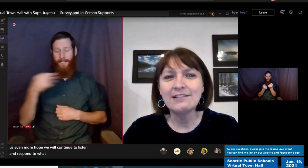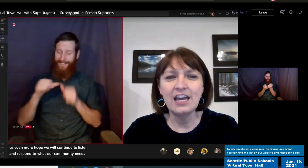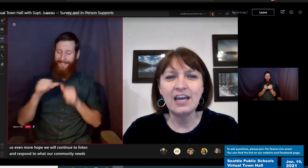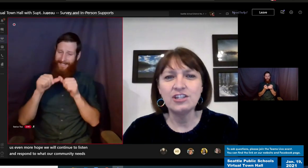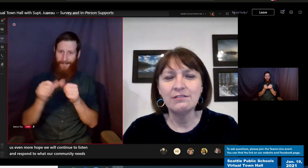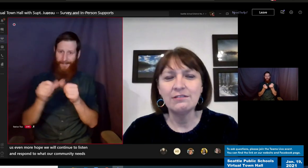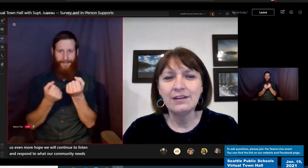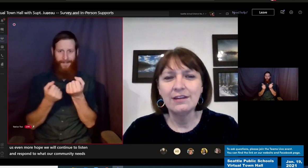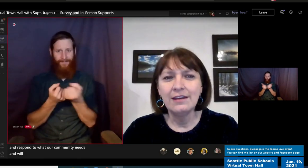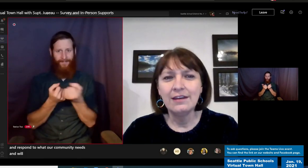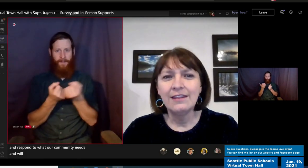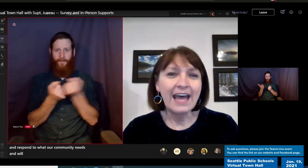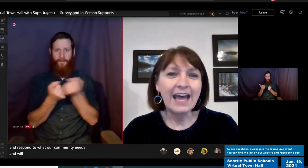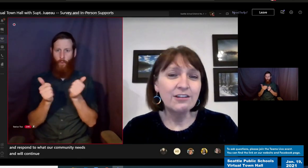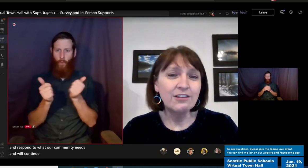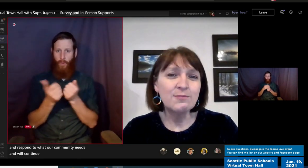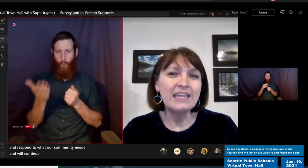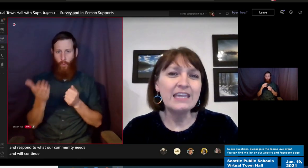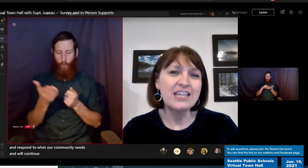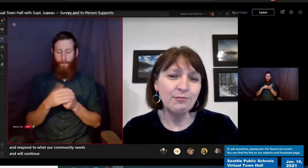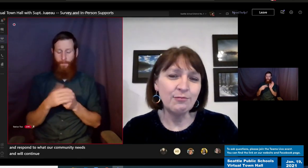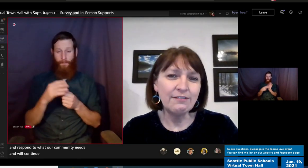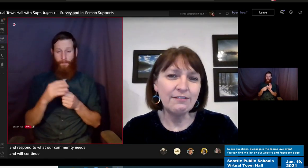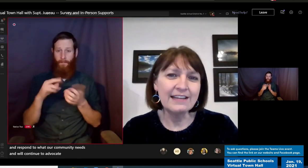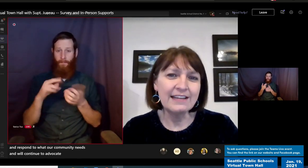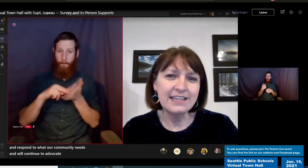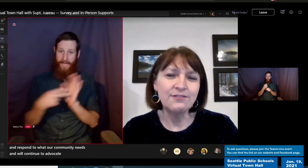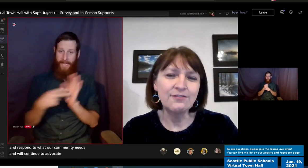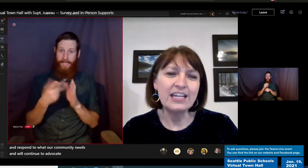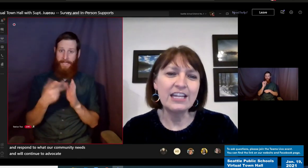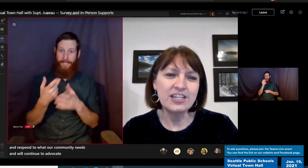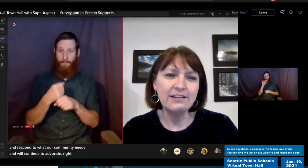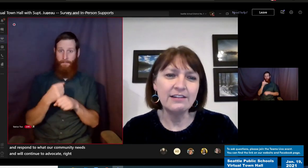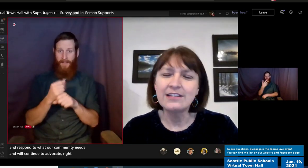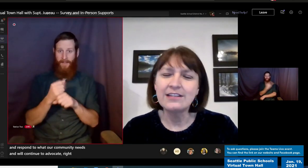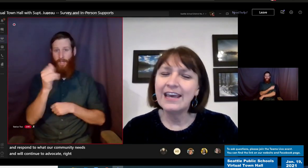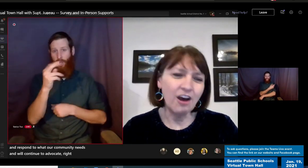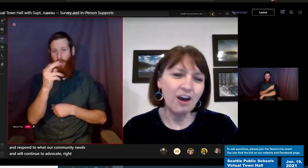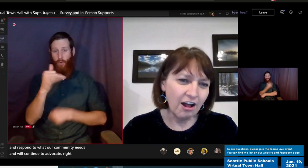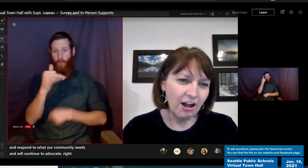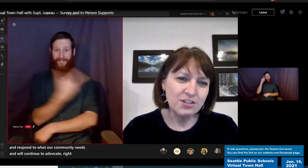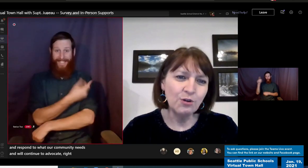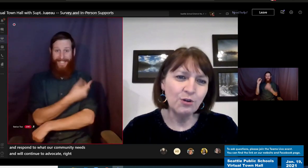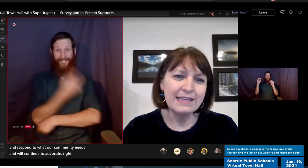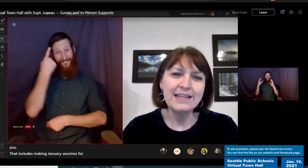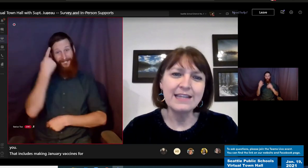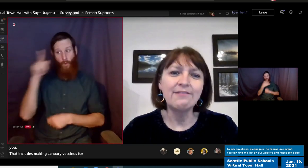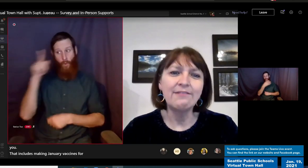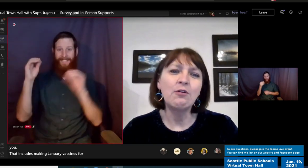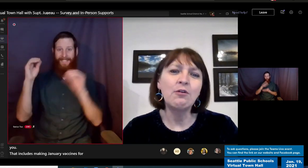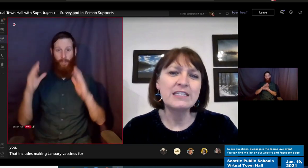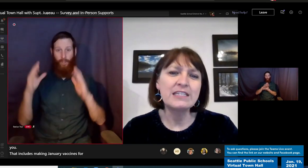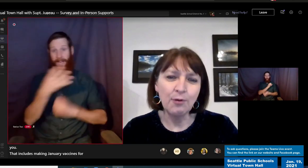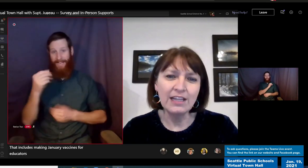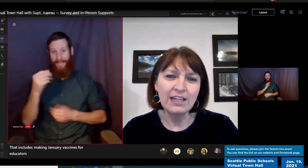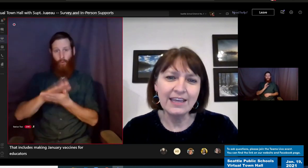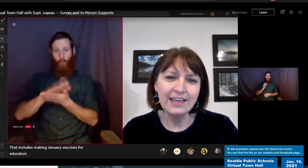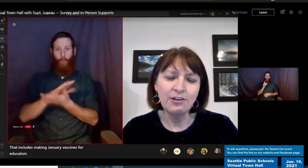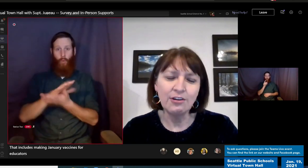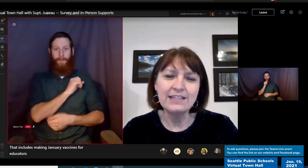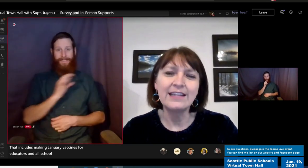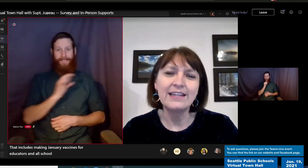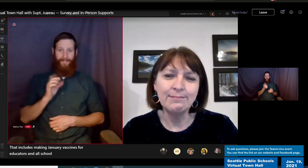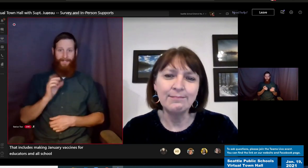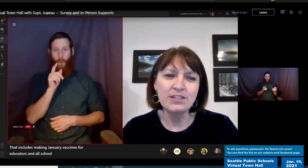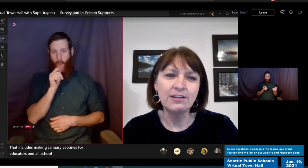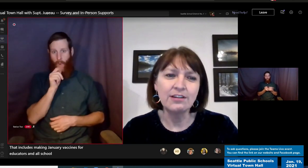you. That includes making January vaccines for educators and all school-based staff that will be supporting the increase in